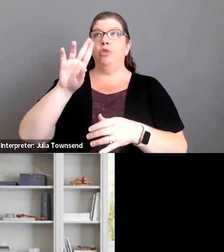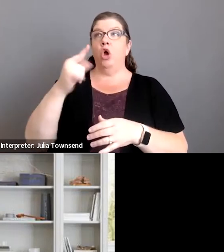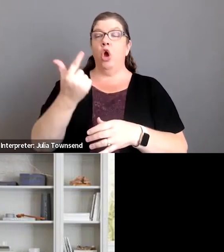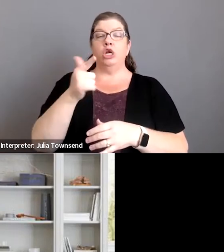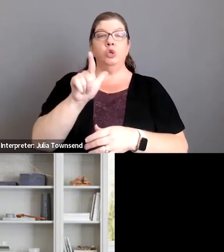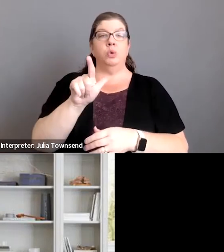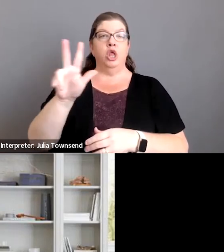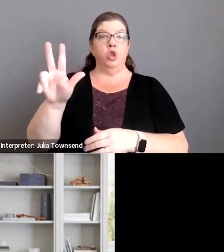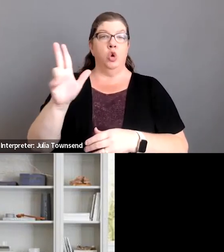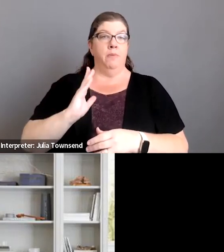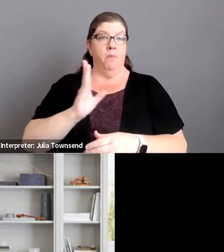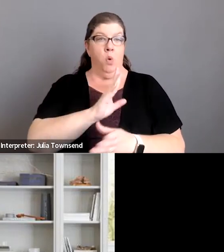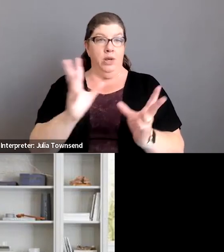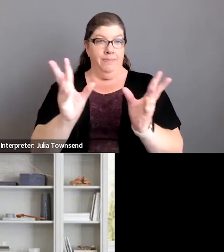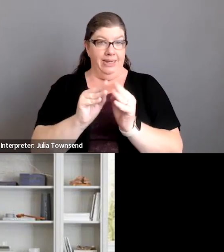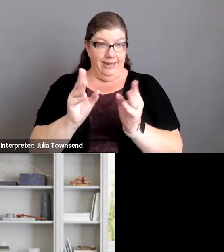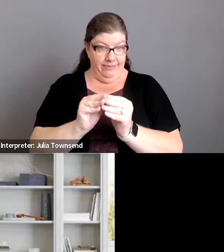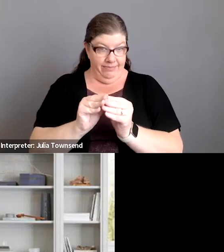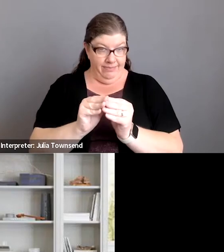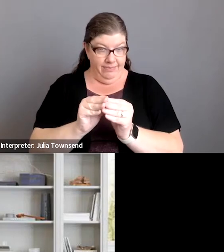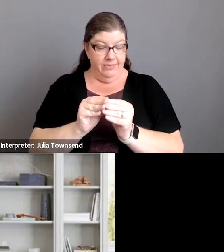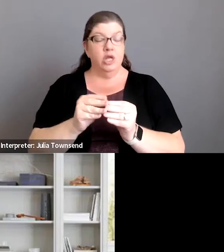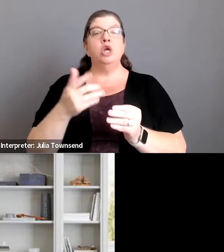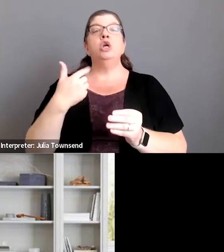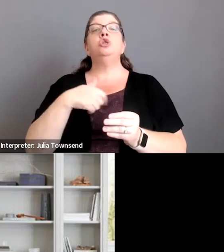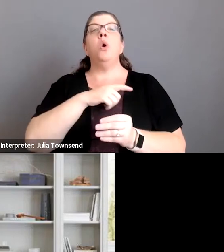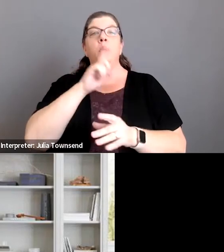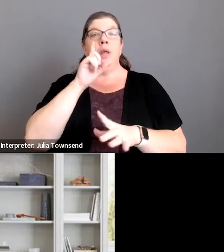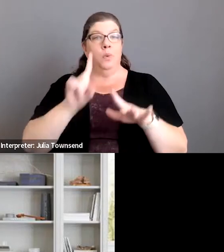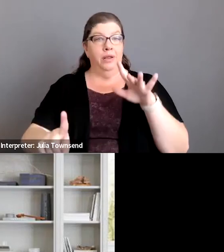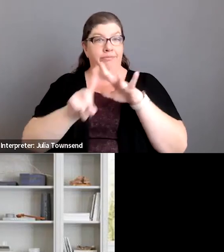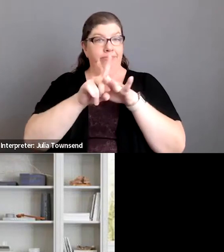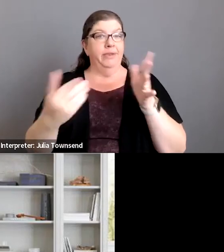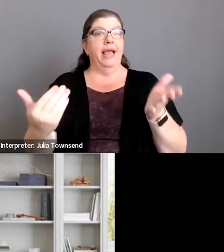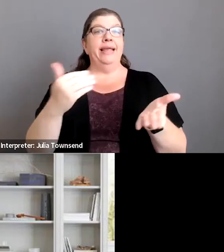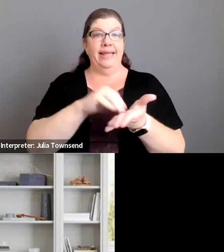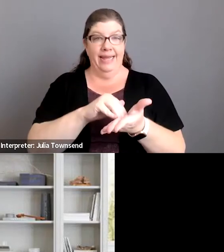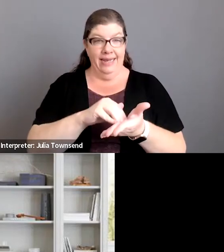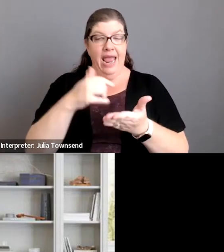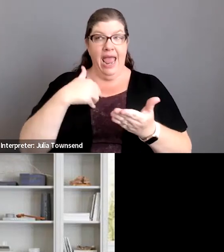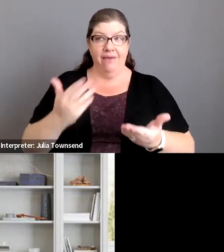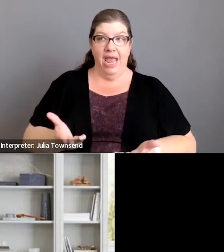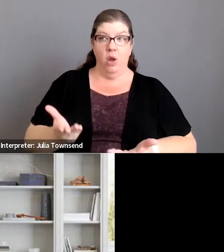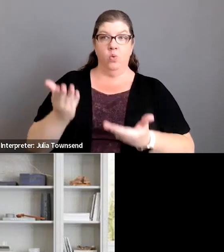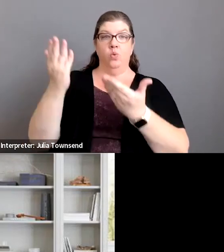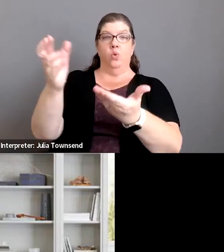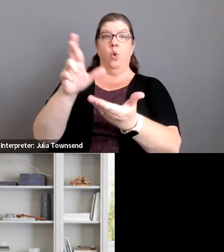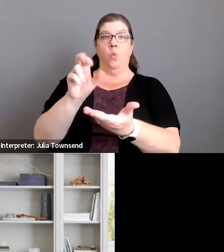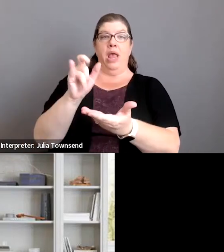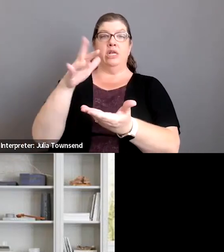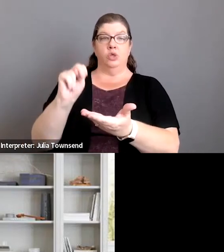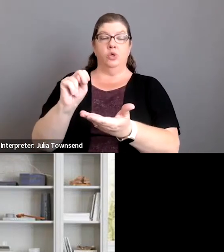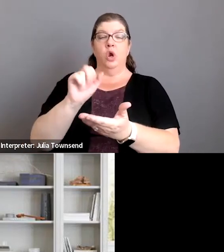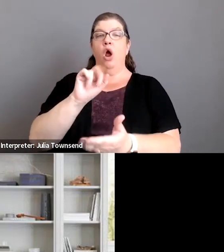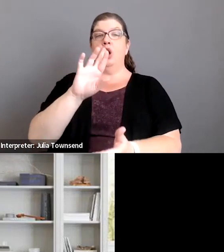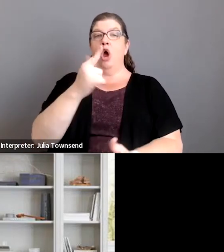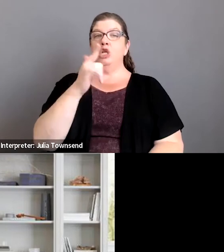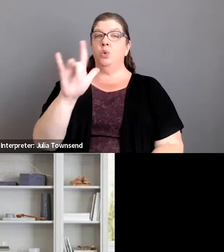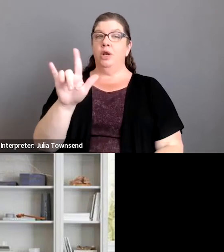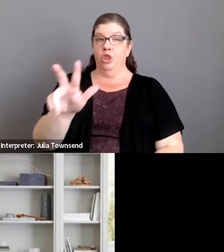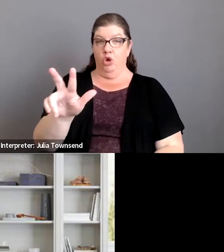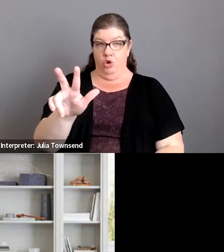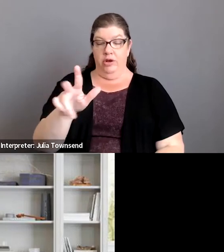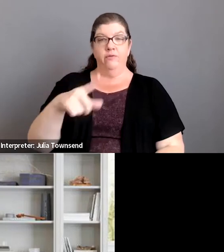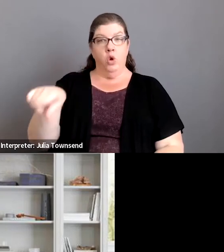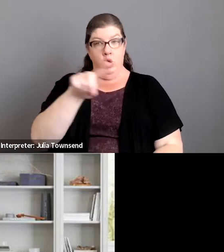23rd board meeting so i will we will come back and we will have a resolution on august 23rd for you